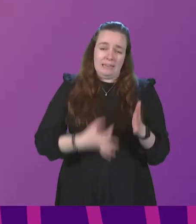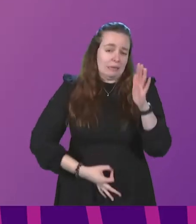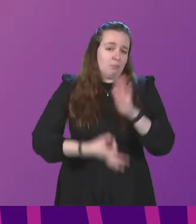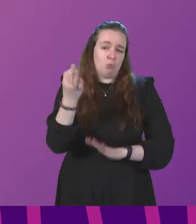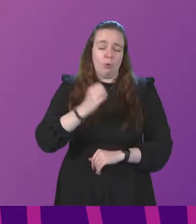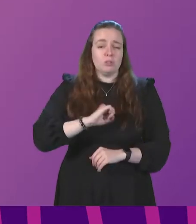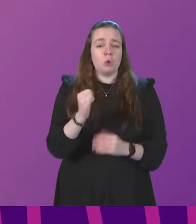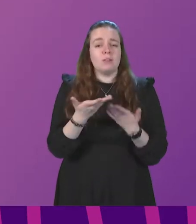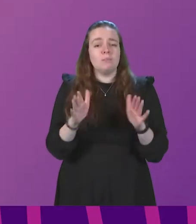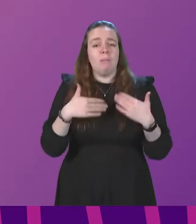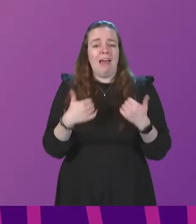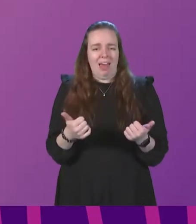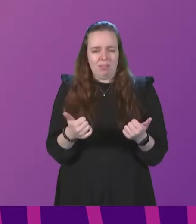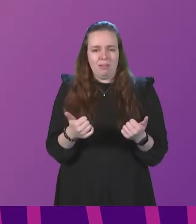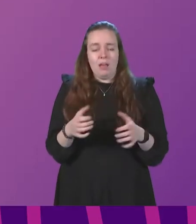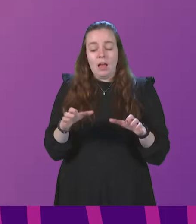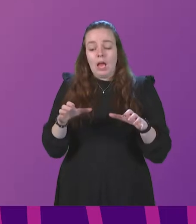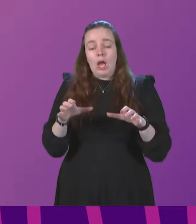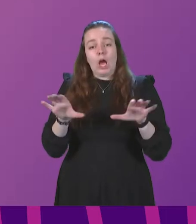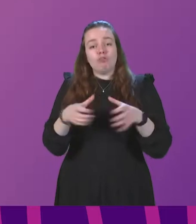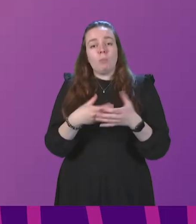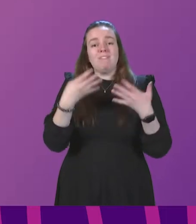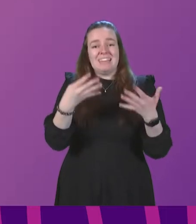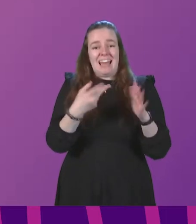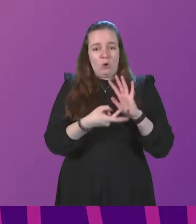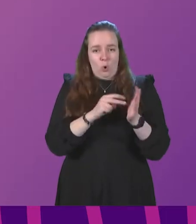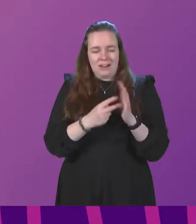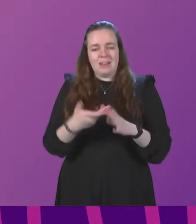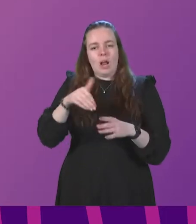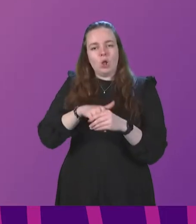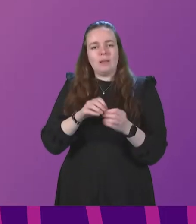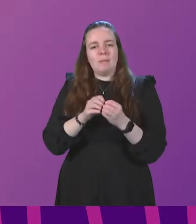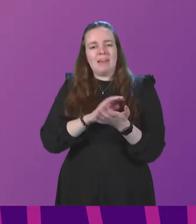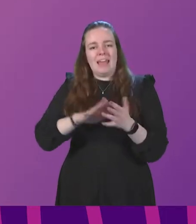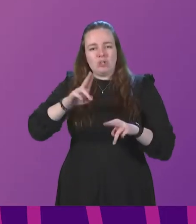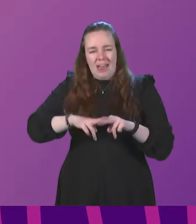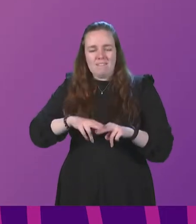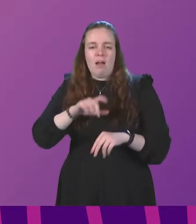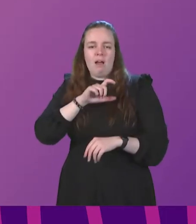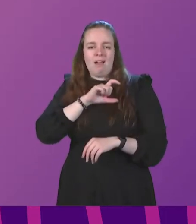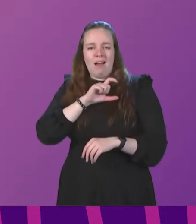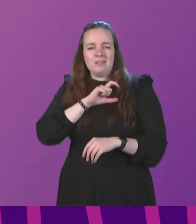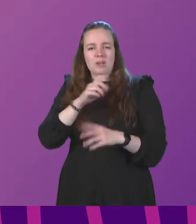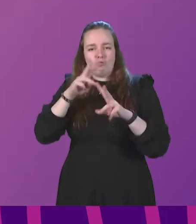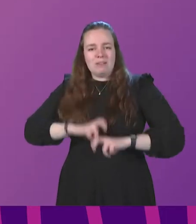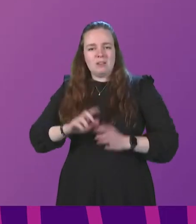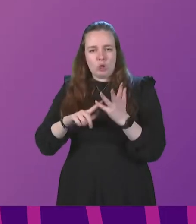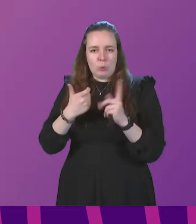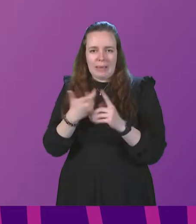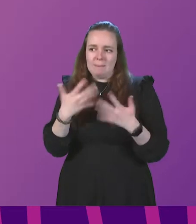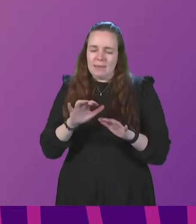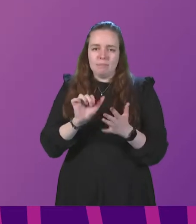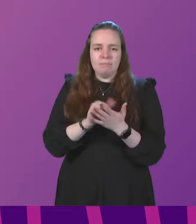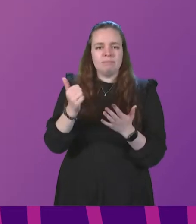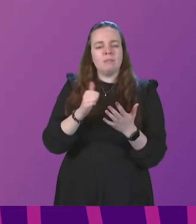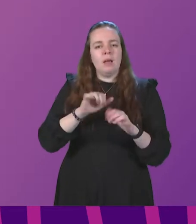Scotland's public health. A group of nine organisations, including the BHF and Cancer Research UK, recently published a progress report on